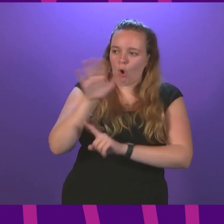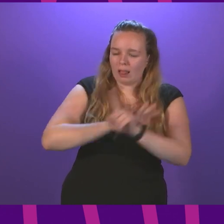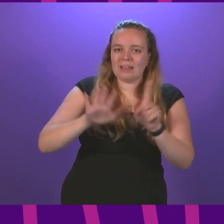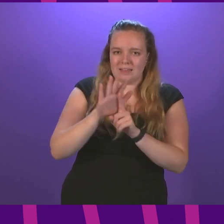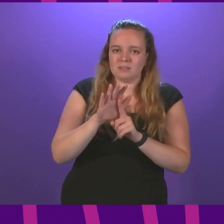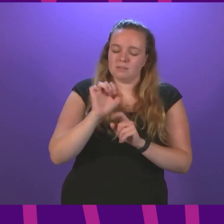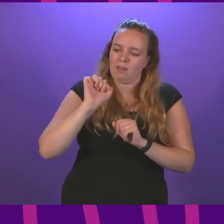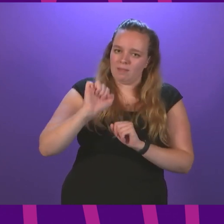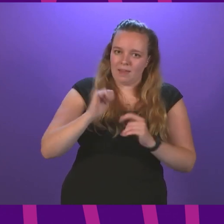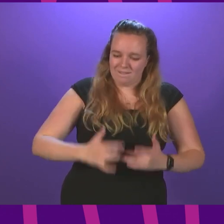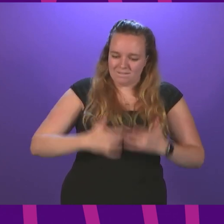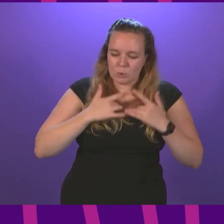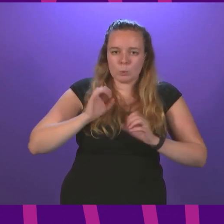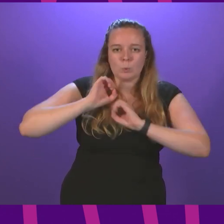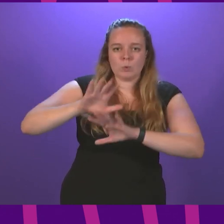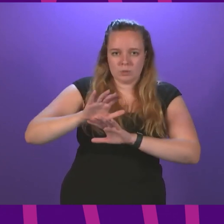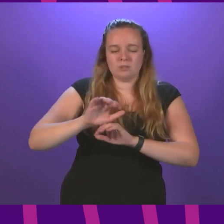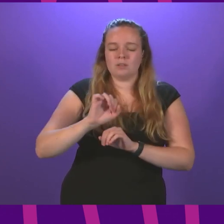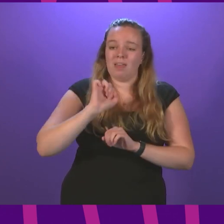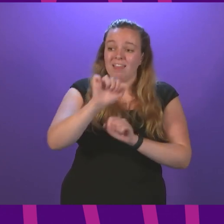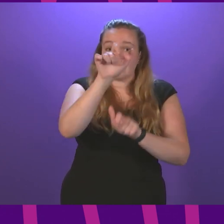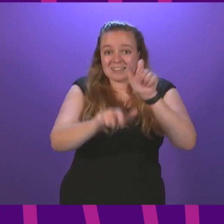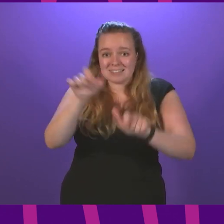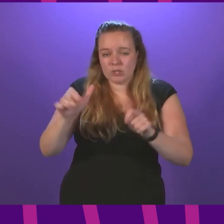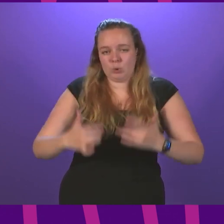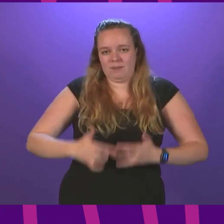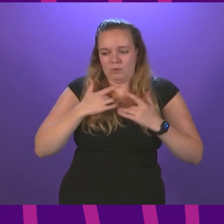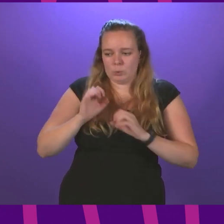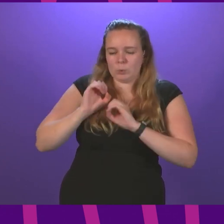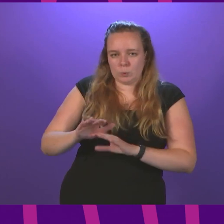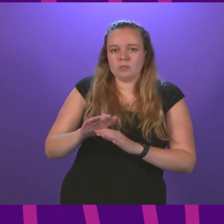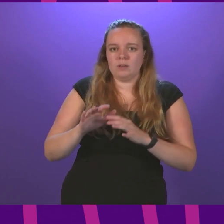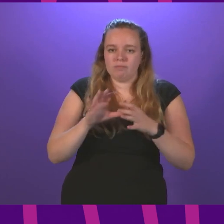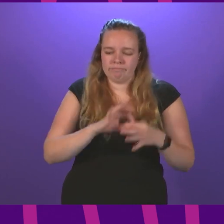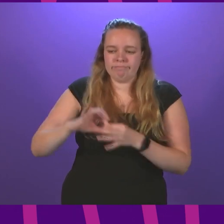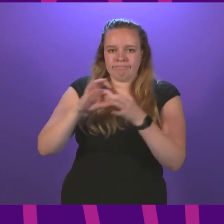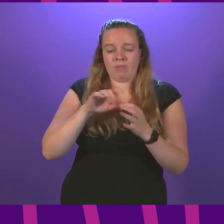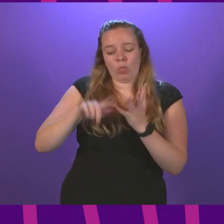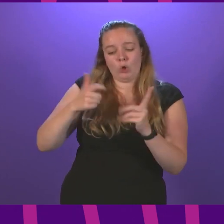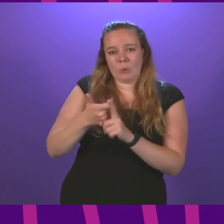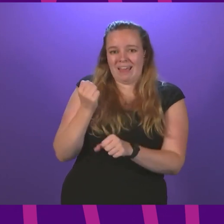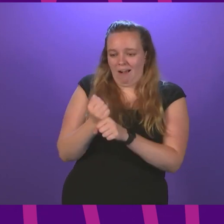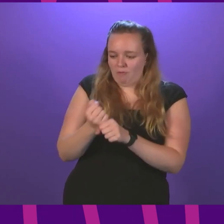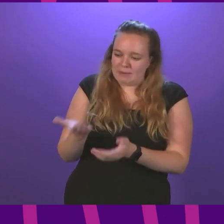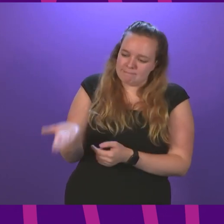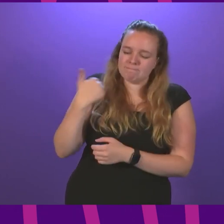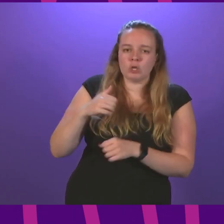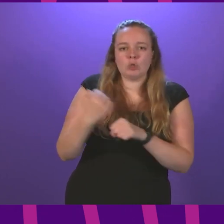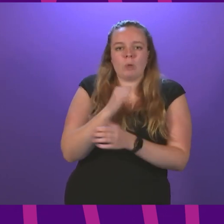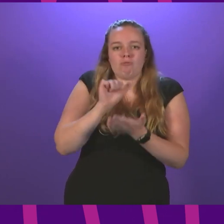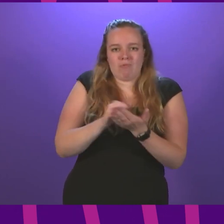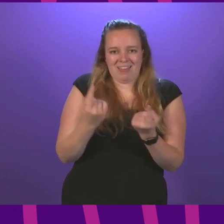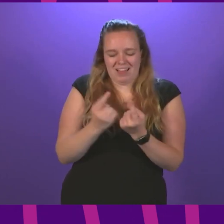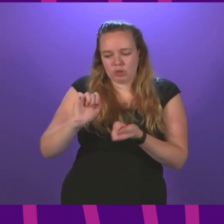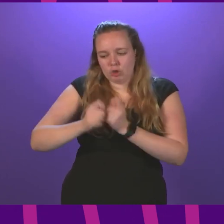to make their voices heard and the voices of their constituents heard in a unified call on the UK Government to do the right thing and